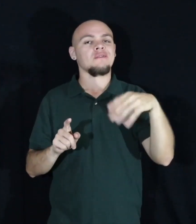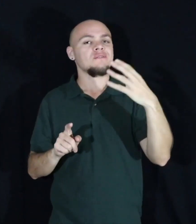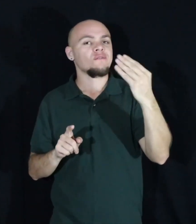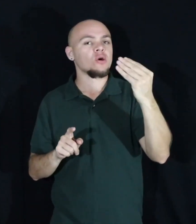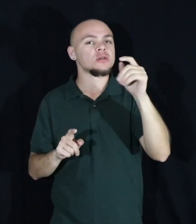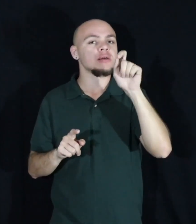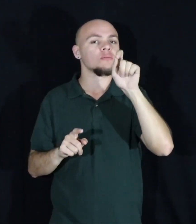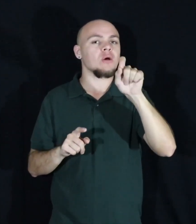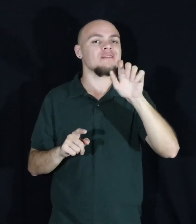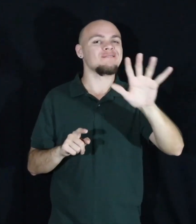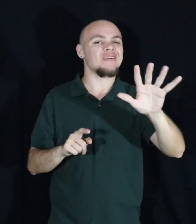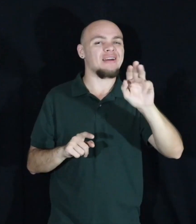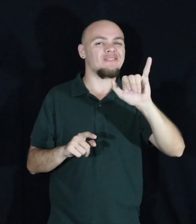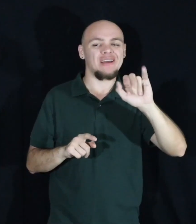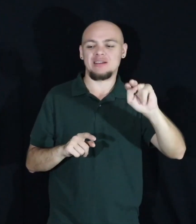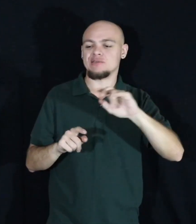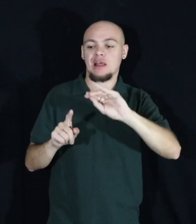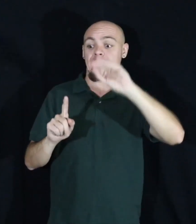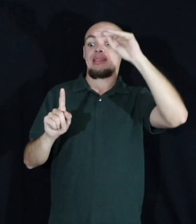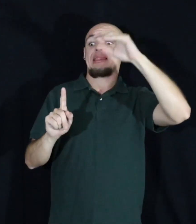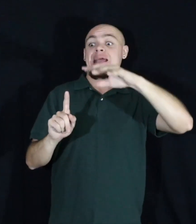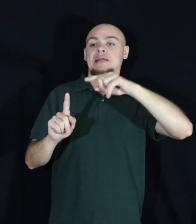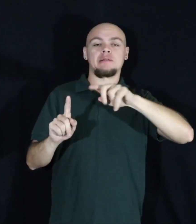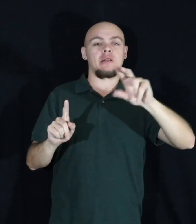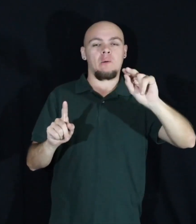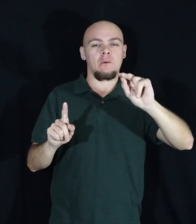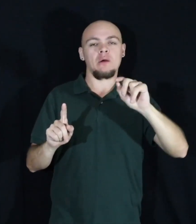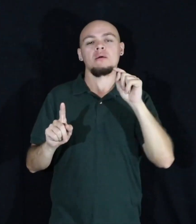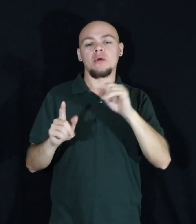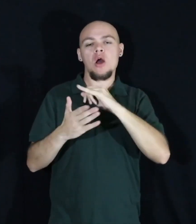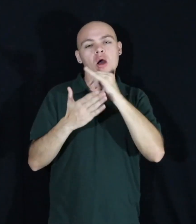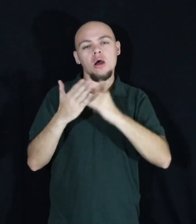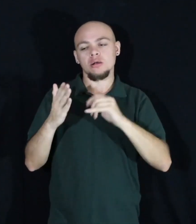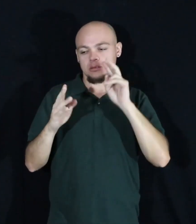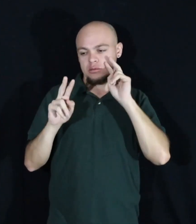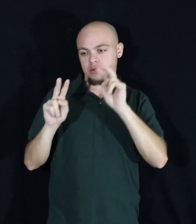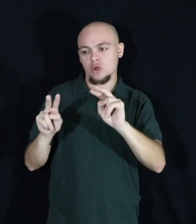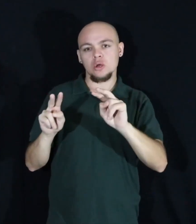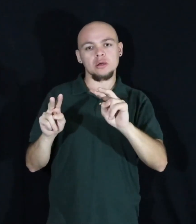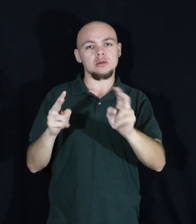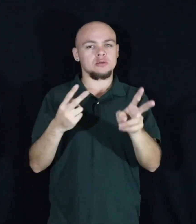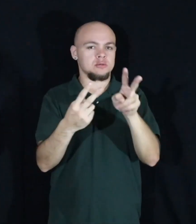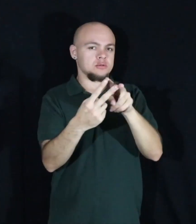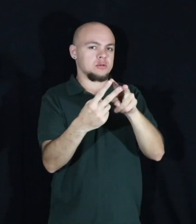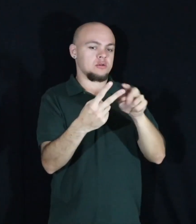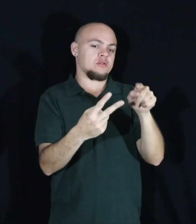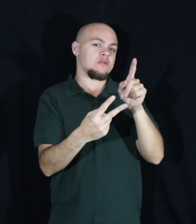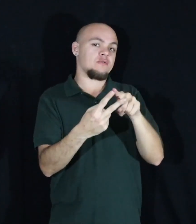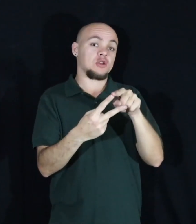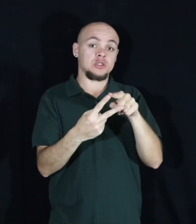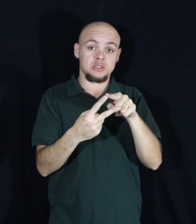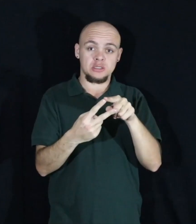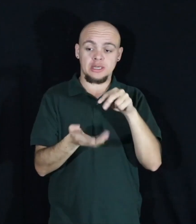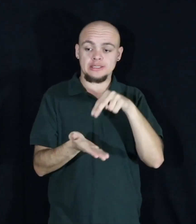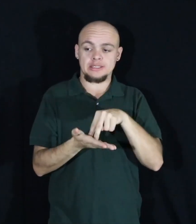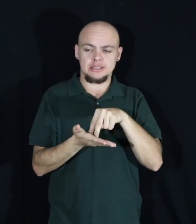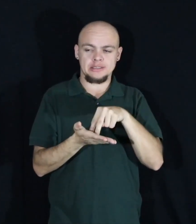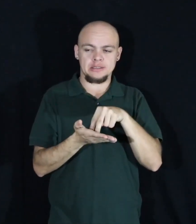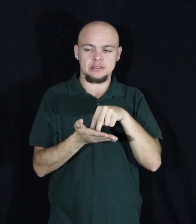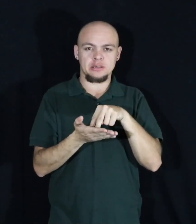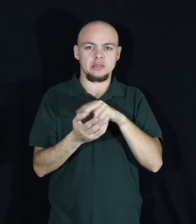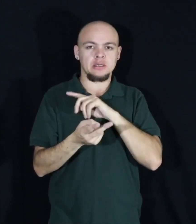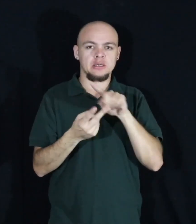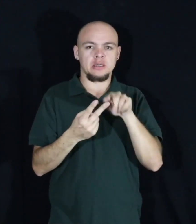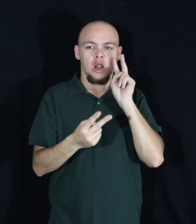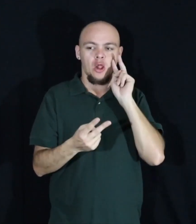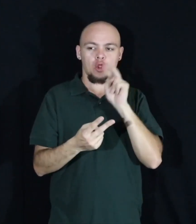He's not beautifully eliminated. But, you know, when you look at art, you've got to do two things. You've got to stand still and you've got to look.